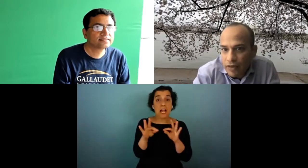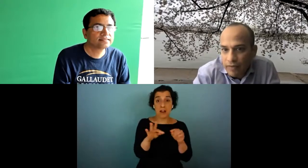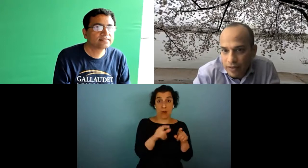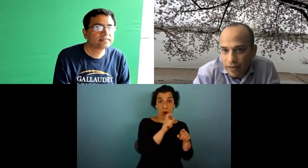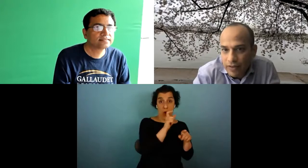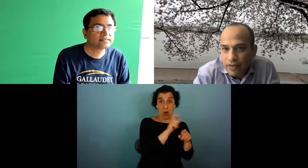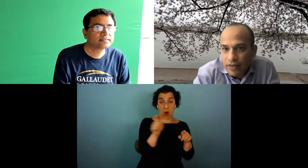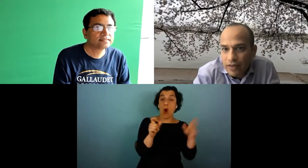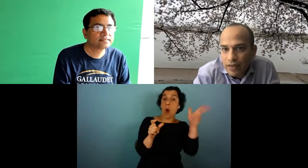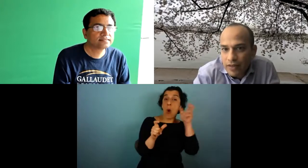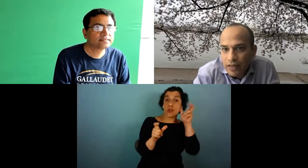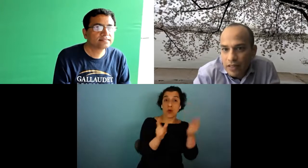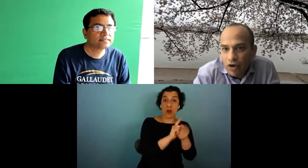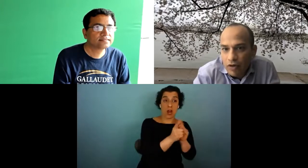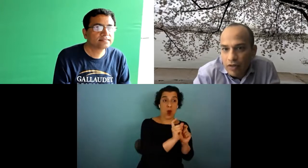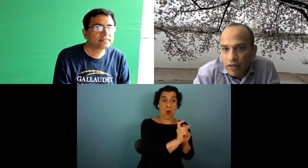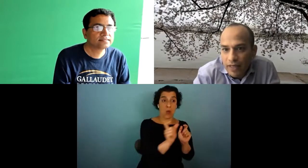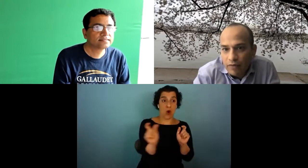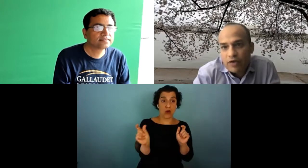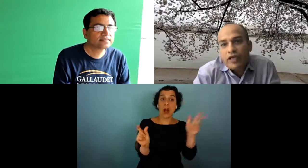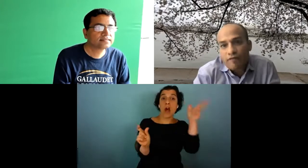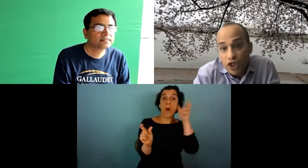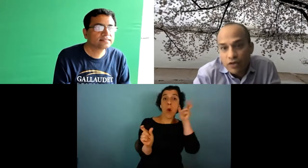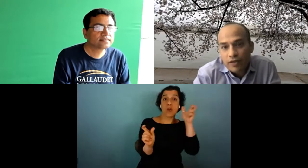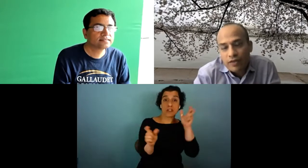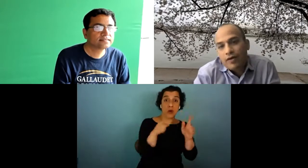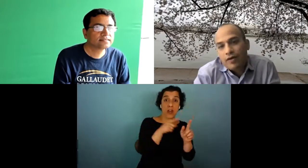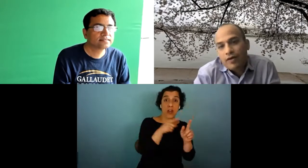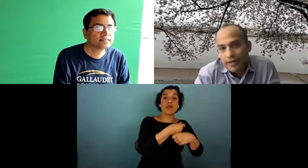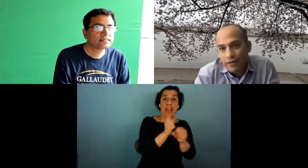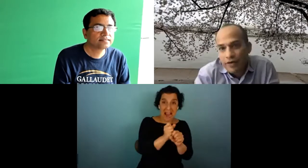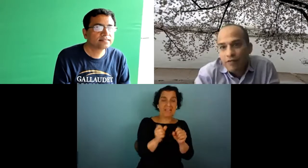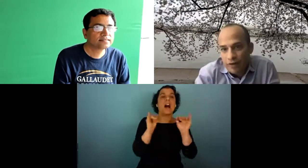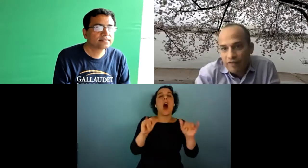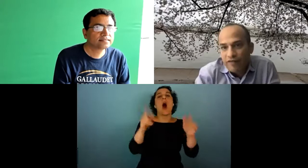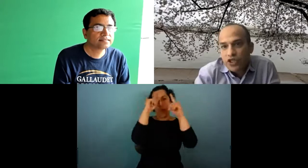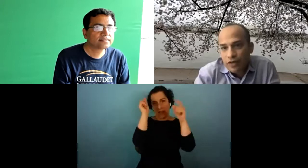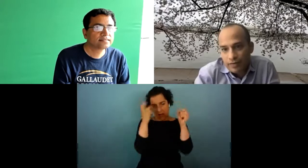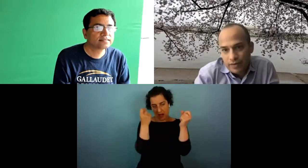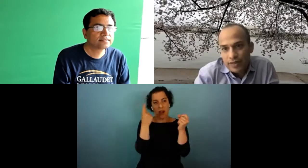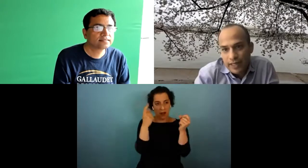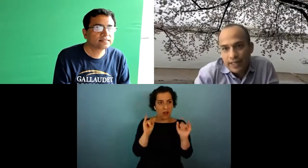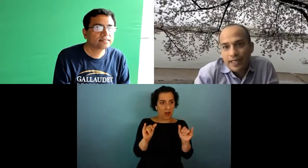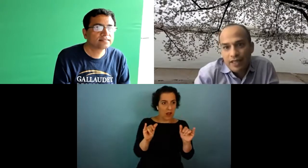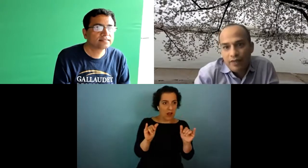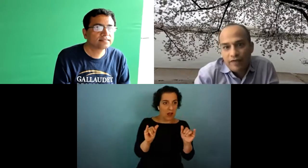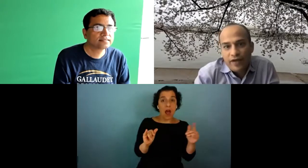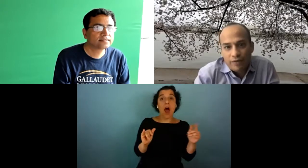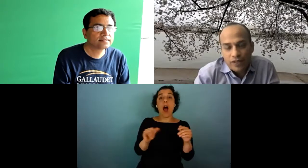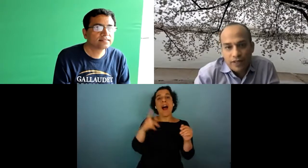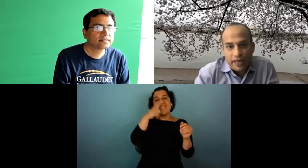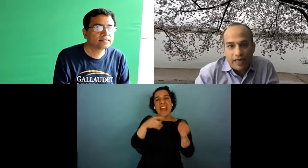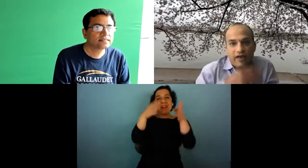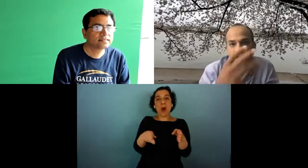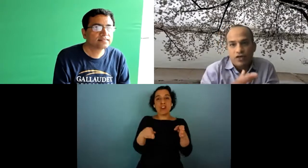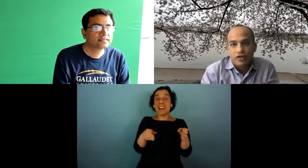auditory method the auditory method would create visual i don't know would create visual asl with a fake